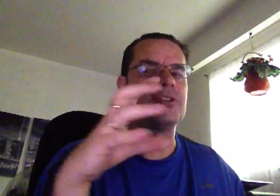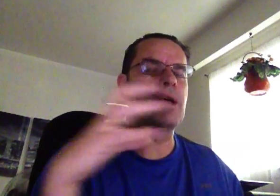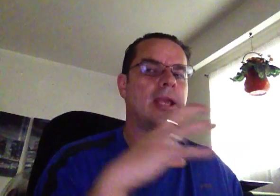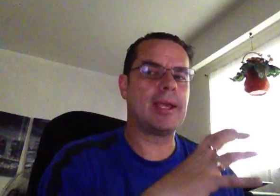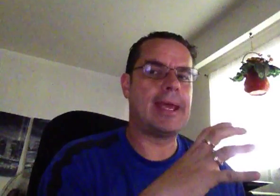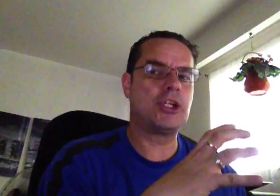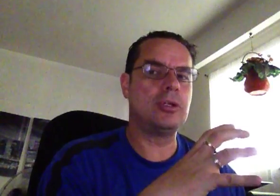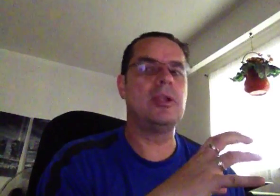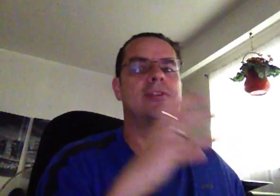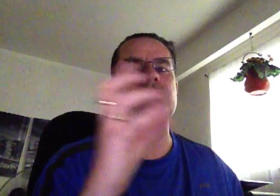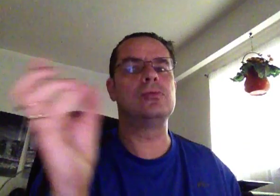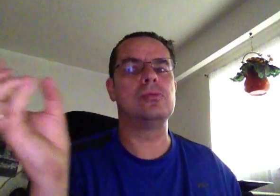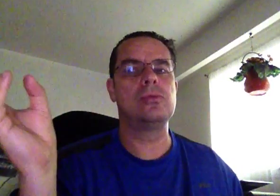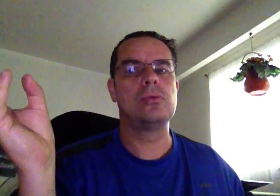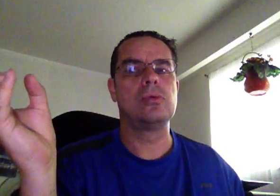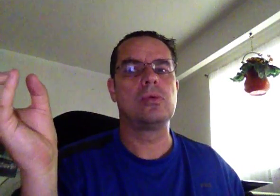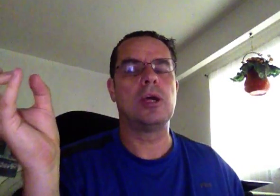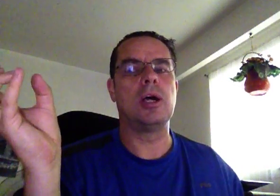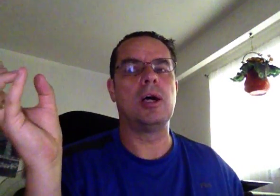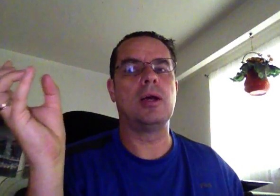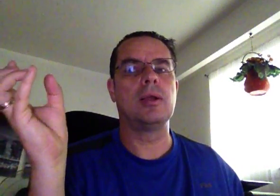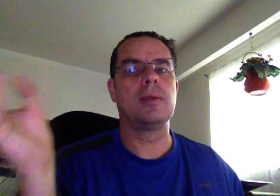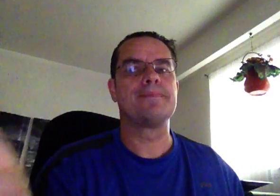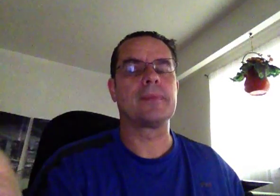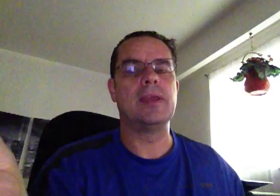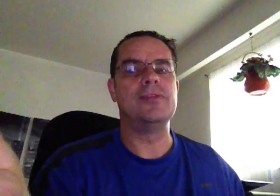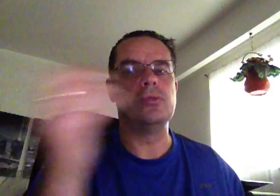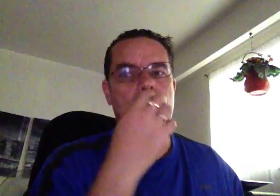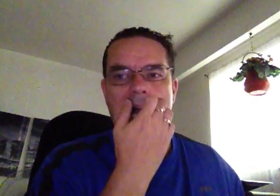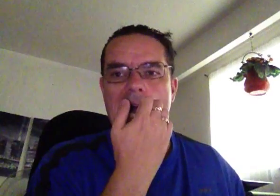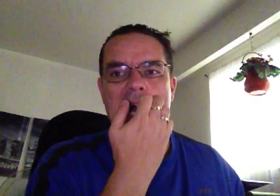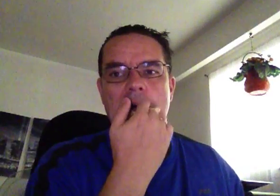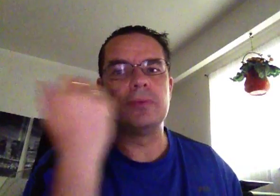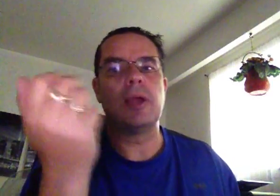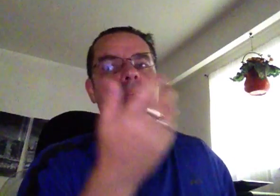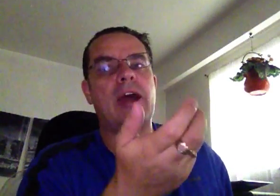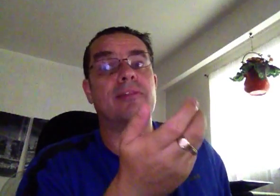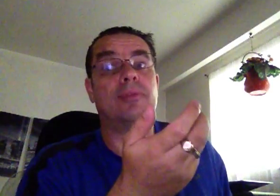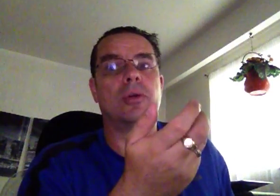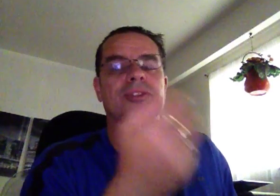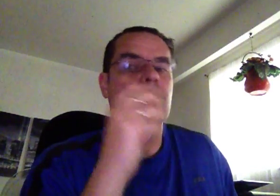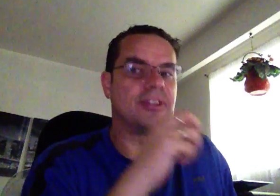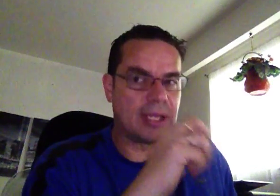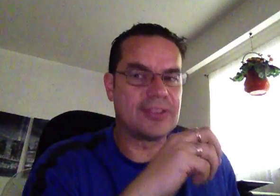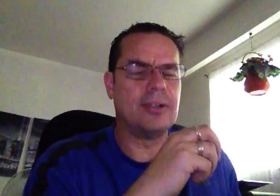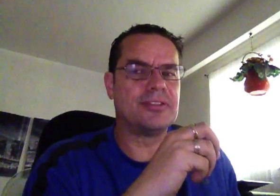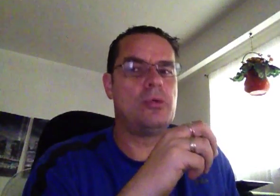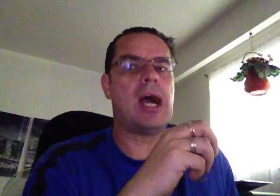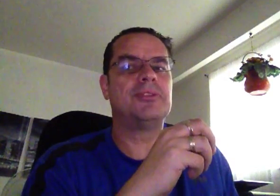some kind of connection into Interactive Brokers. Now, like I said, there's a few options